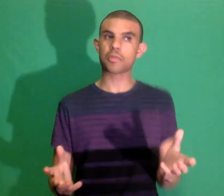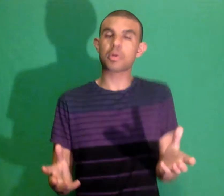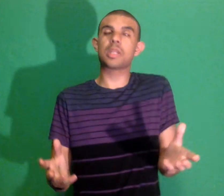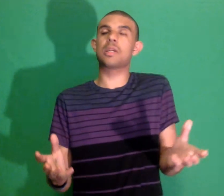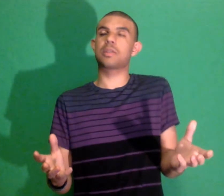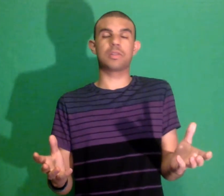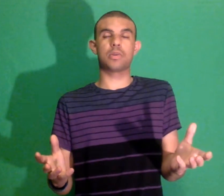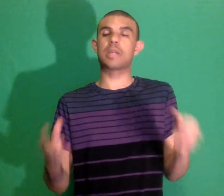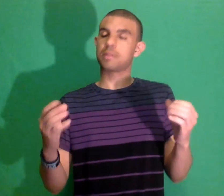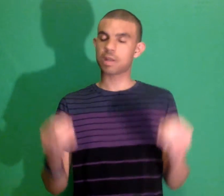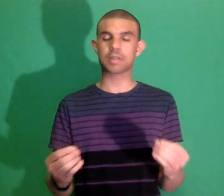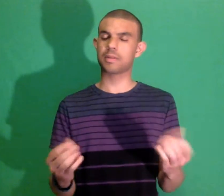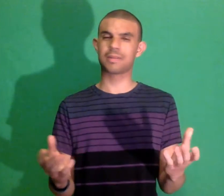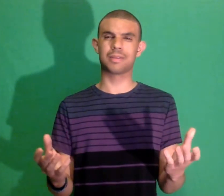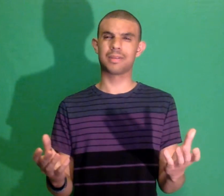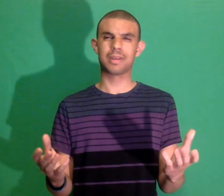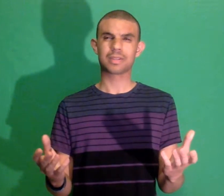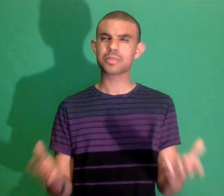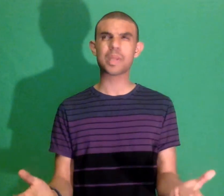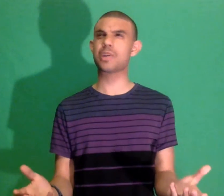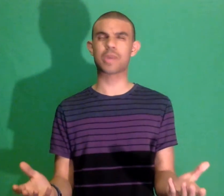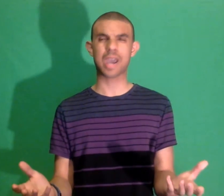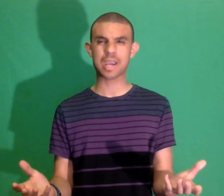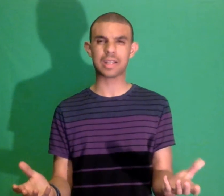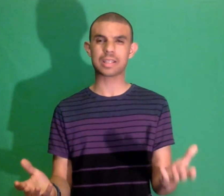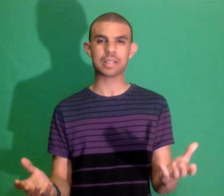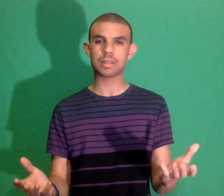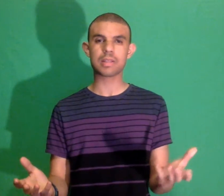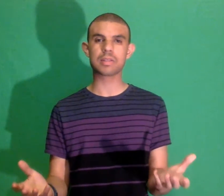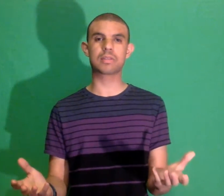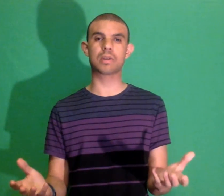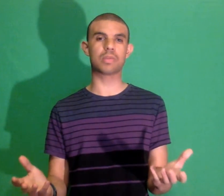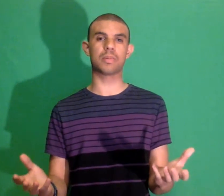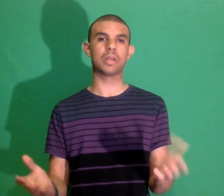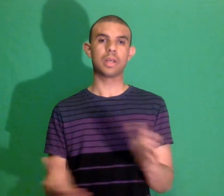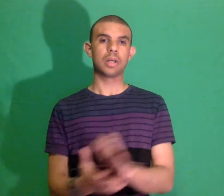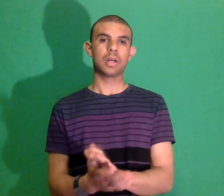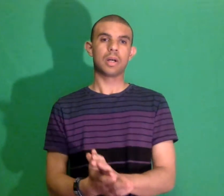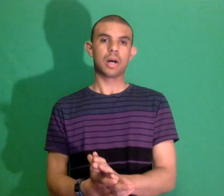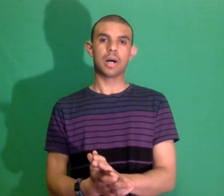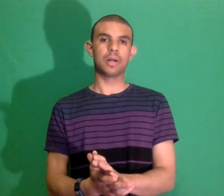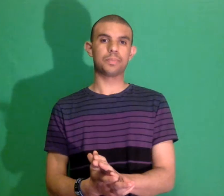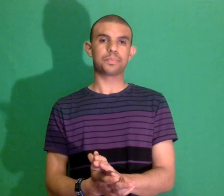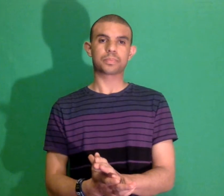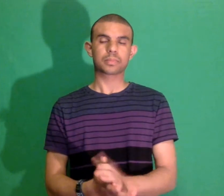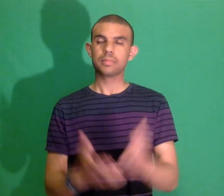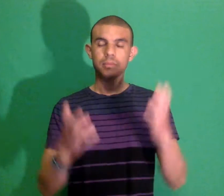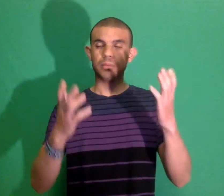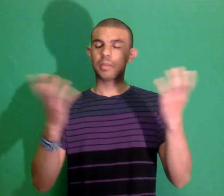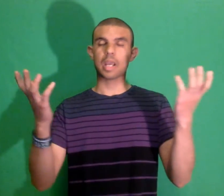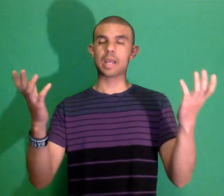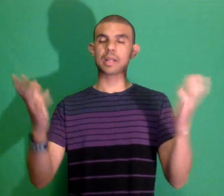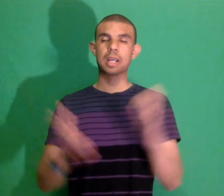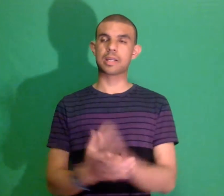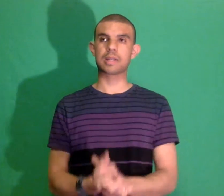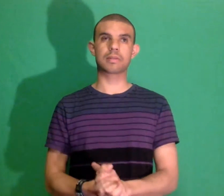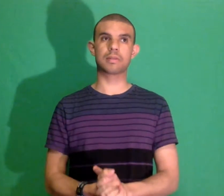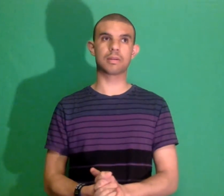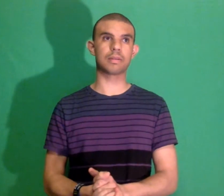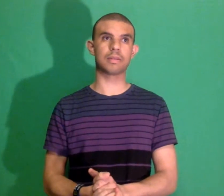else is doing it doesn't doesn't make it okay like this is so dumb um and I guess that